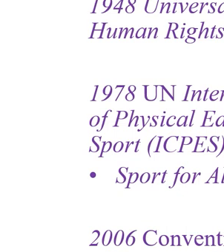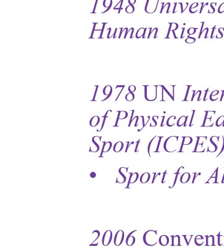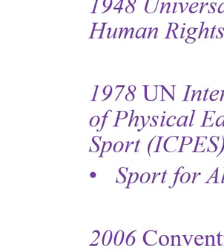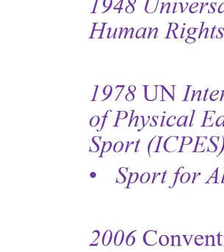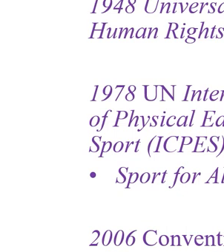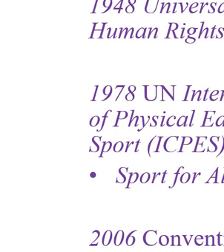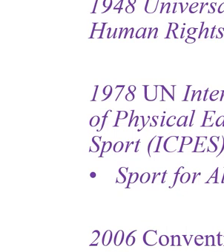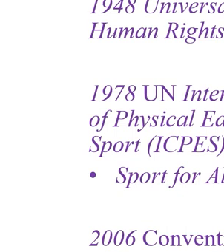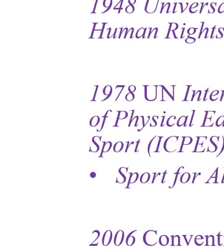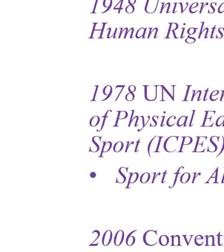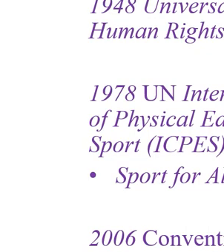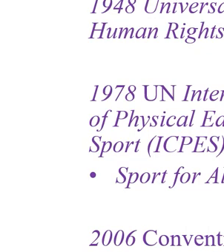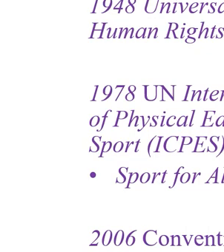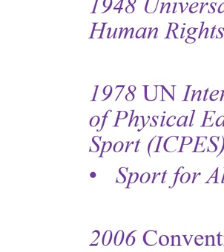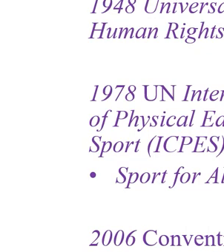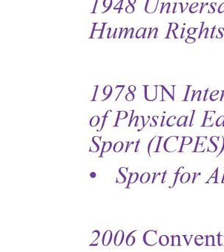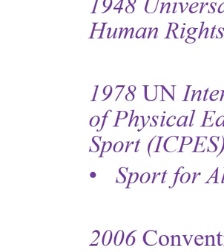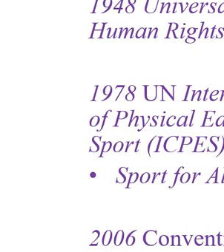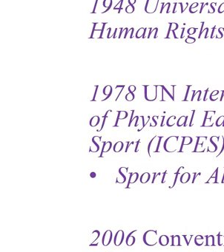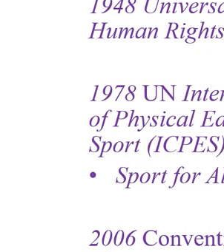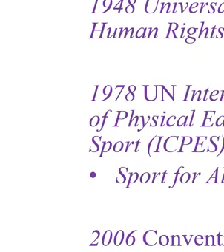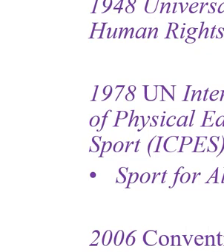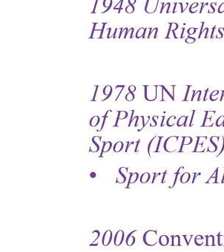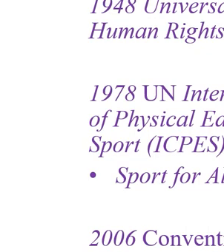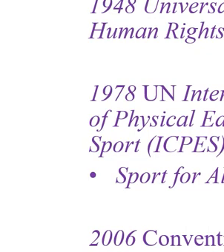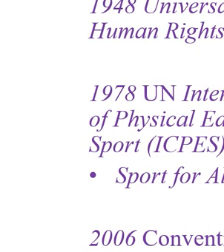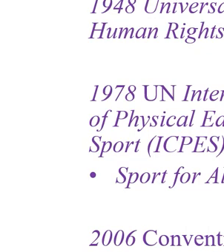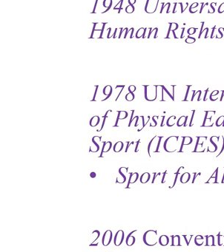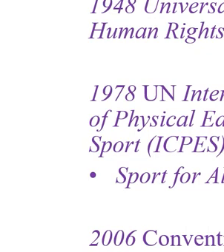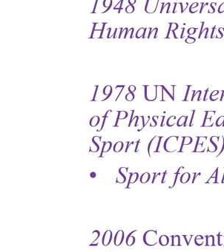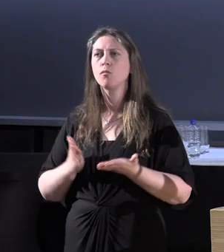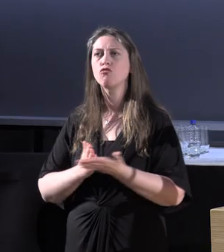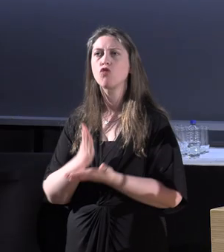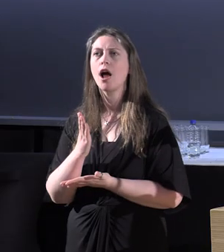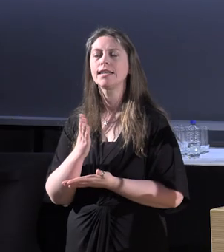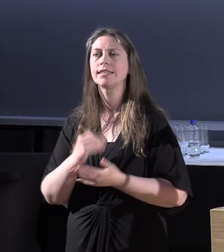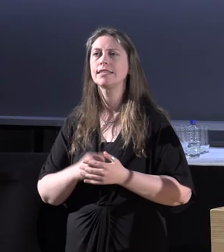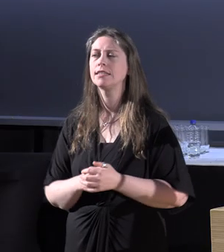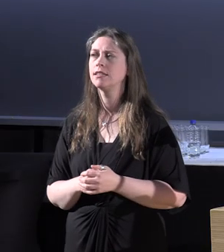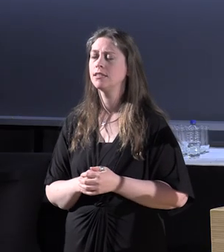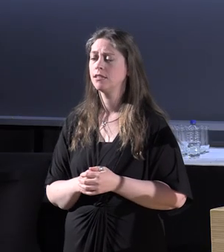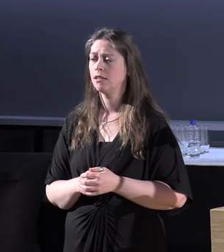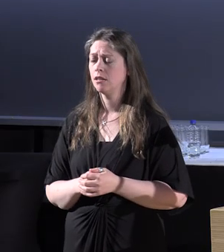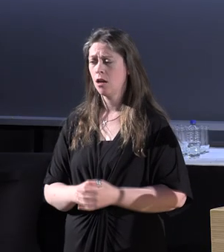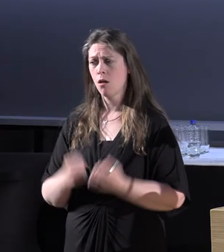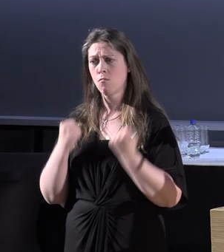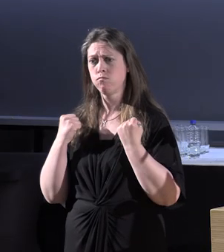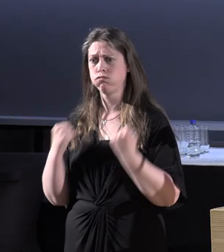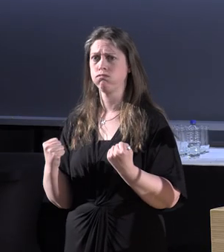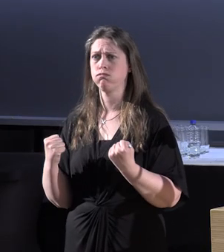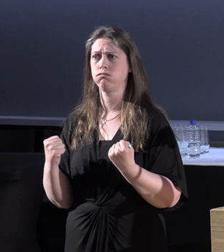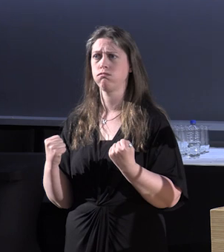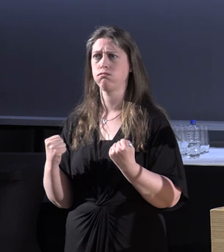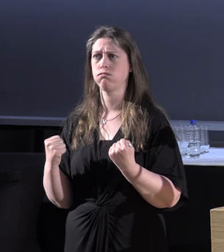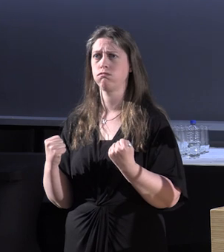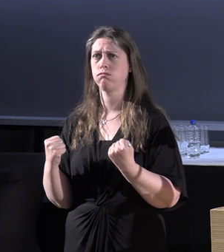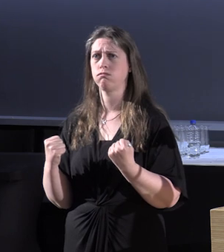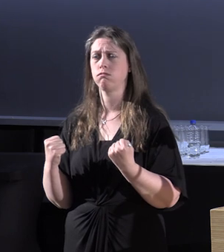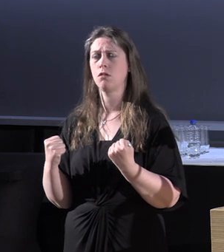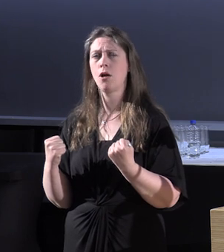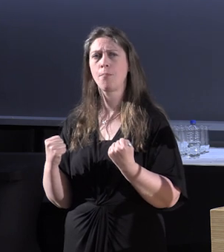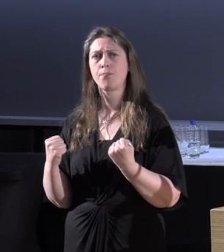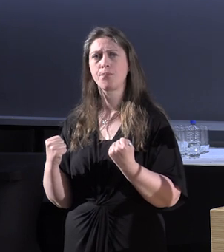if you read the United Nations Declaration of Human Rights, it is robust. It